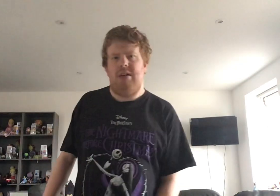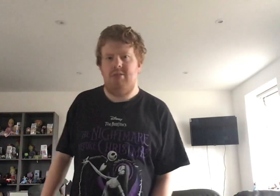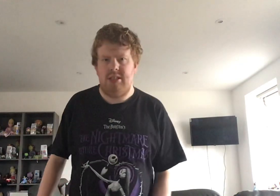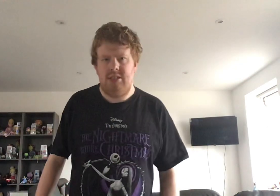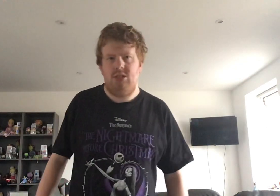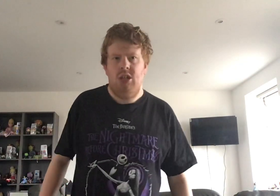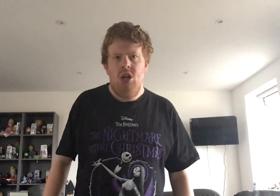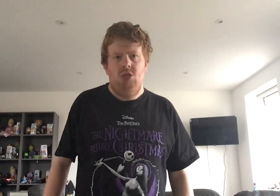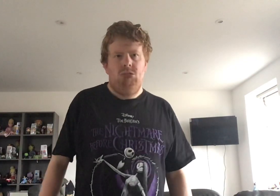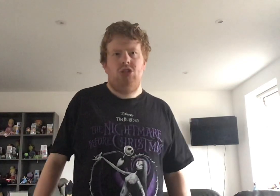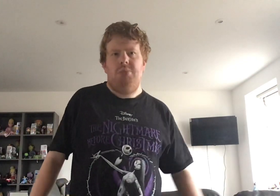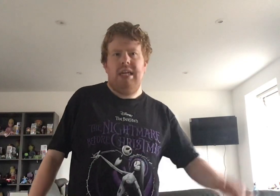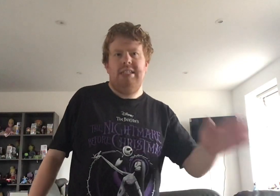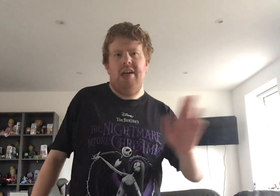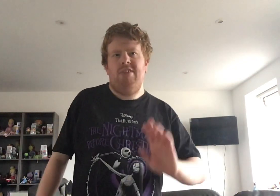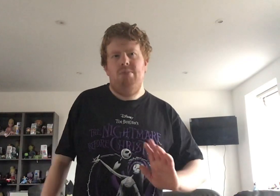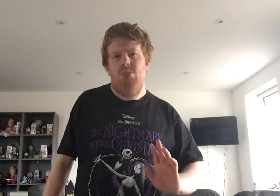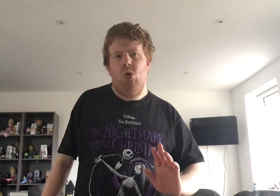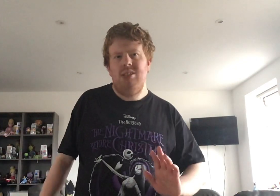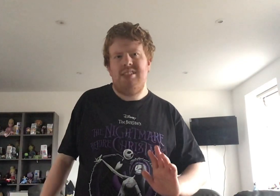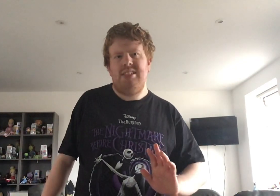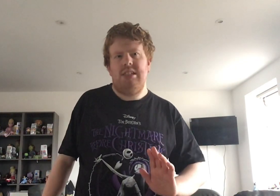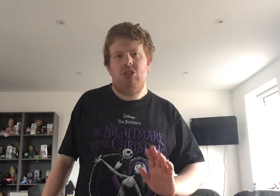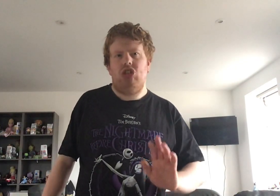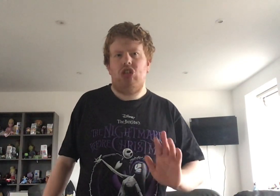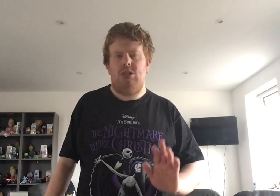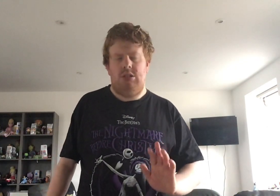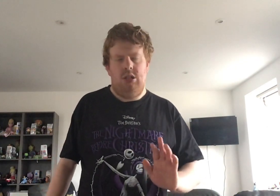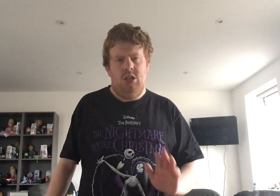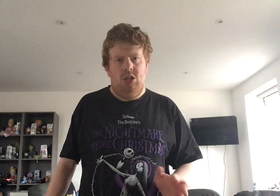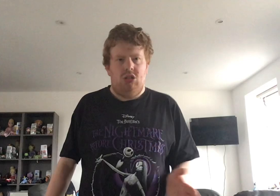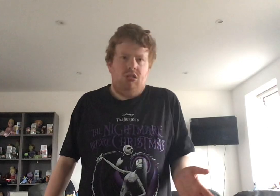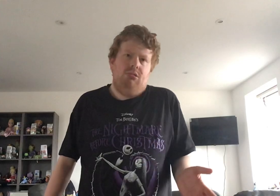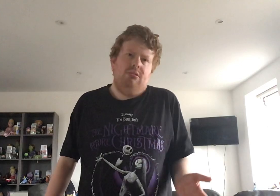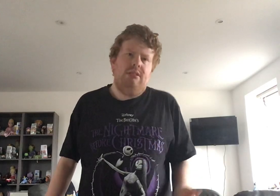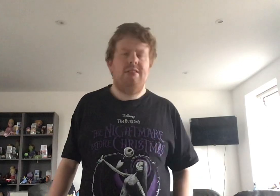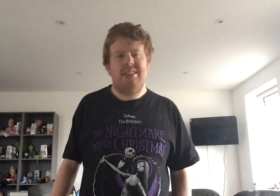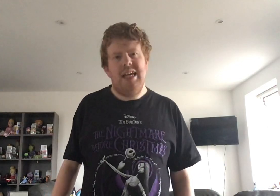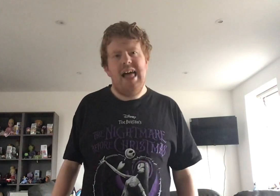it, which may give him more detention. So who knows? Yeah.